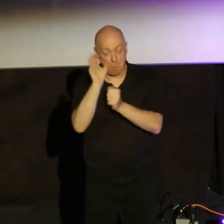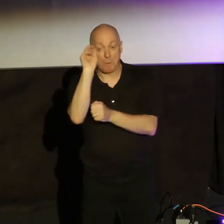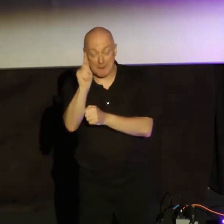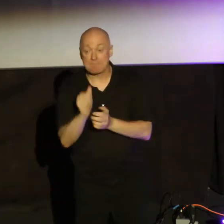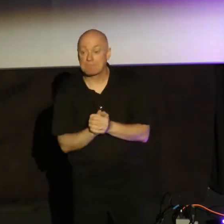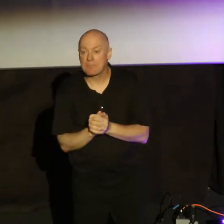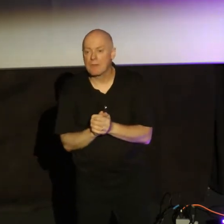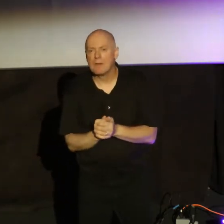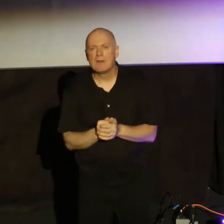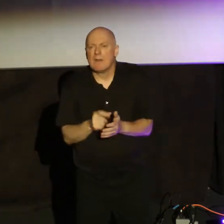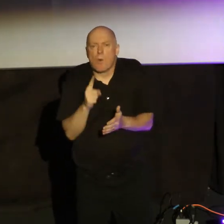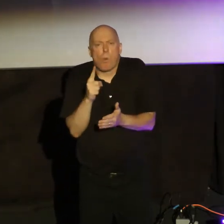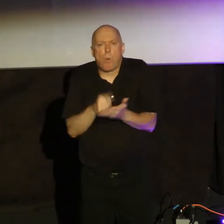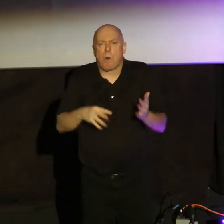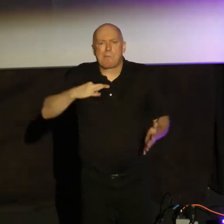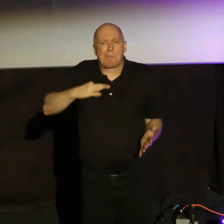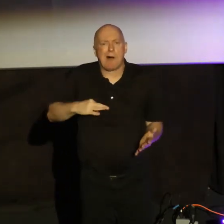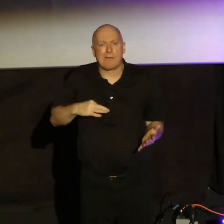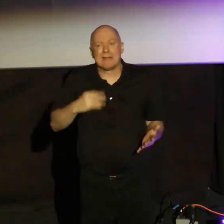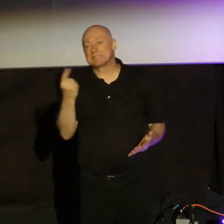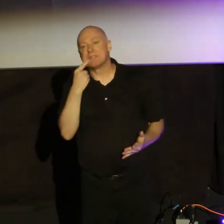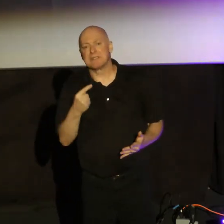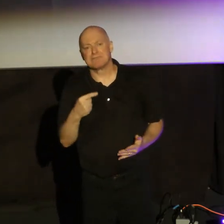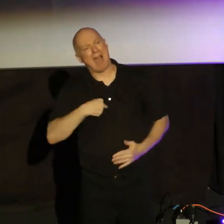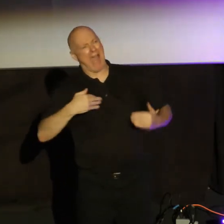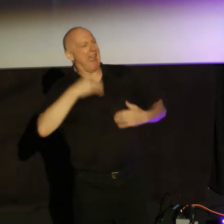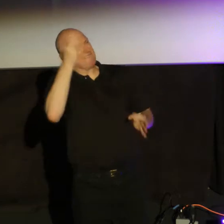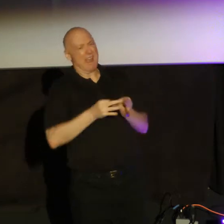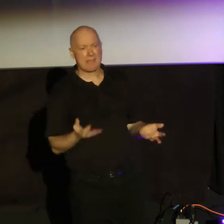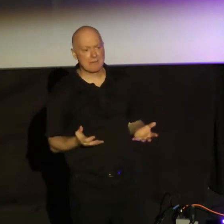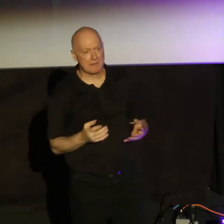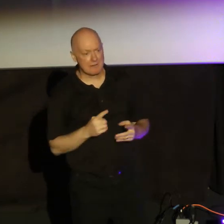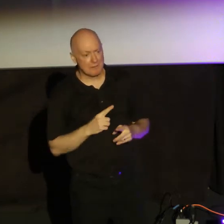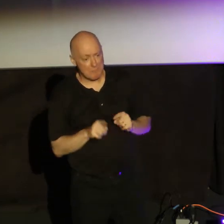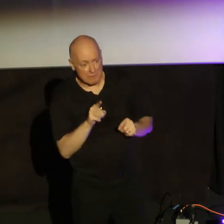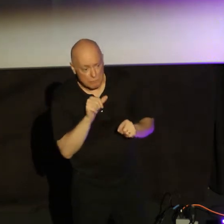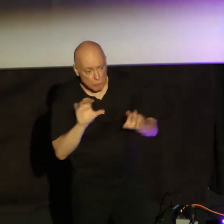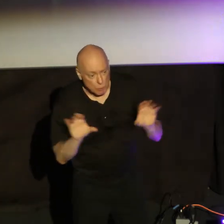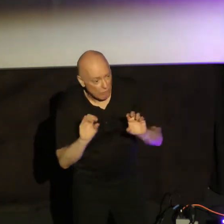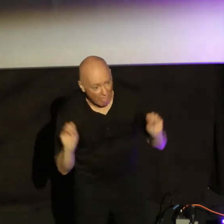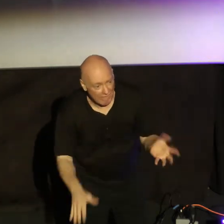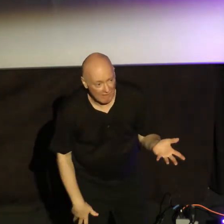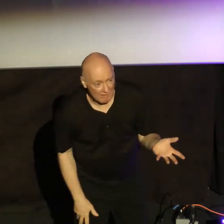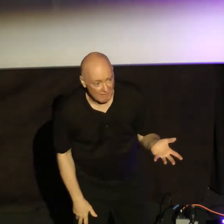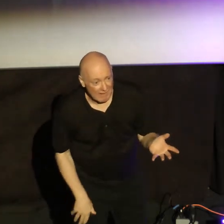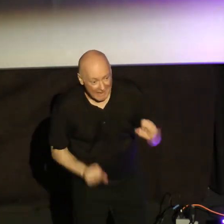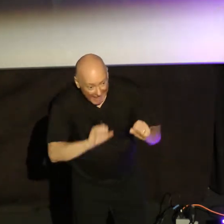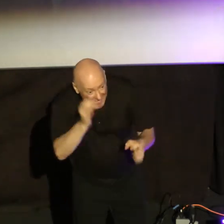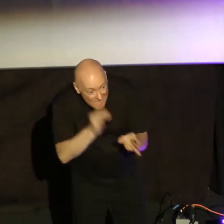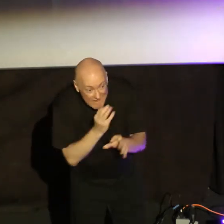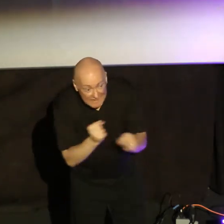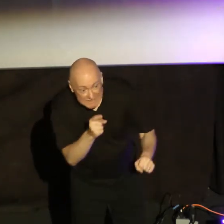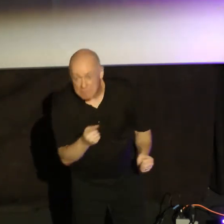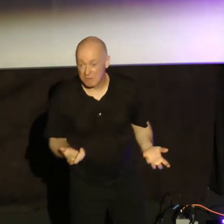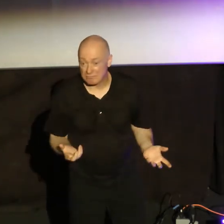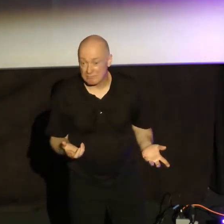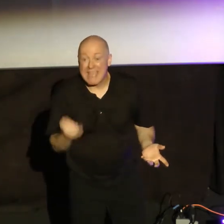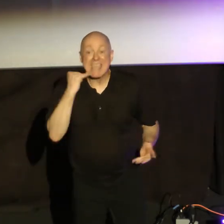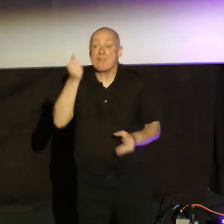What good is it, my brothers, if someone says he has faith but does not have works? Can that faith save him? If a brother or sister